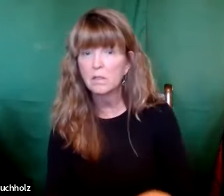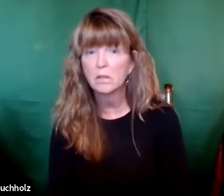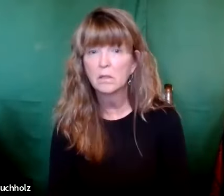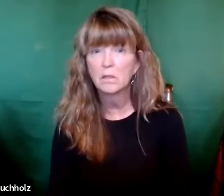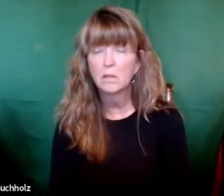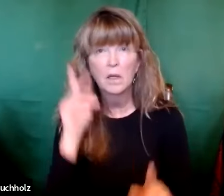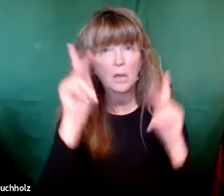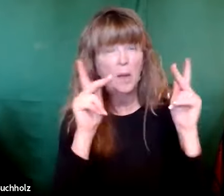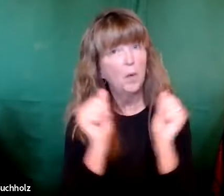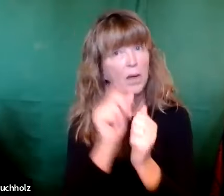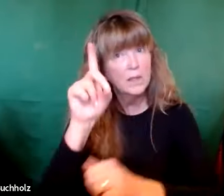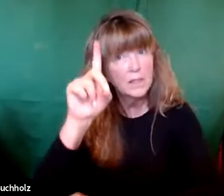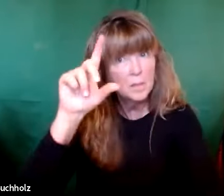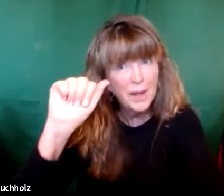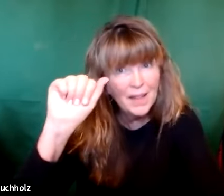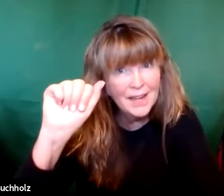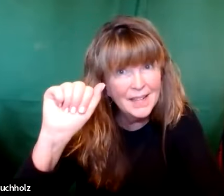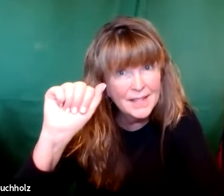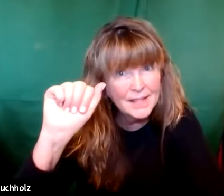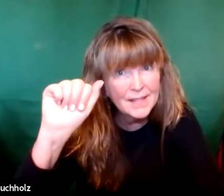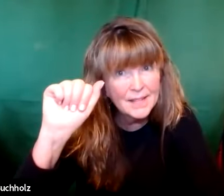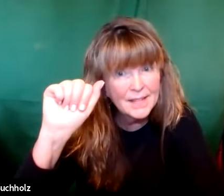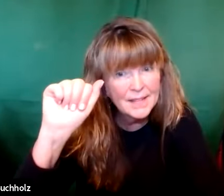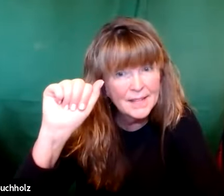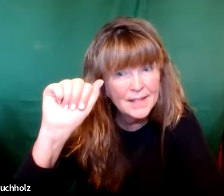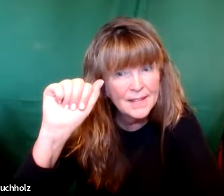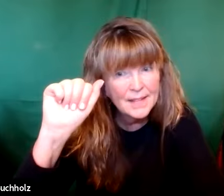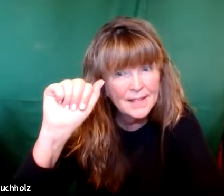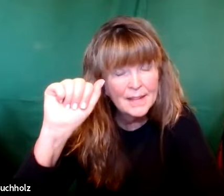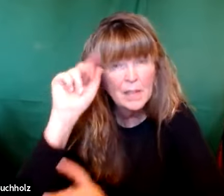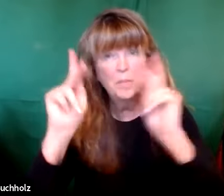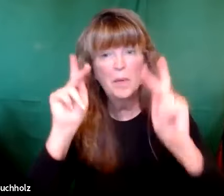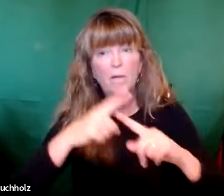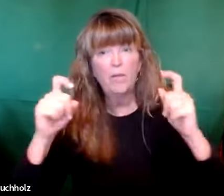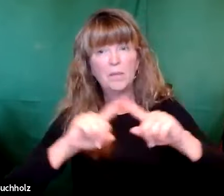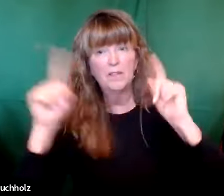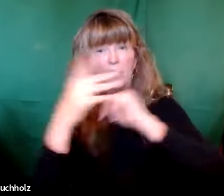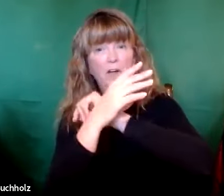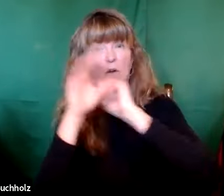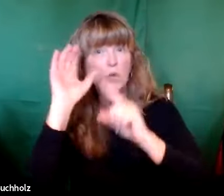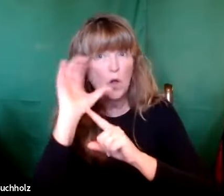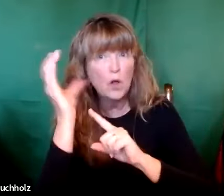discount women, children, refugees, people with disabilities,